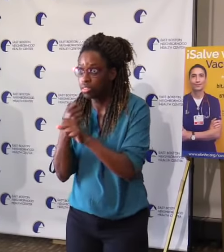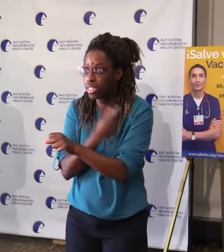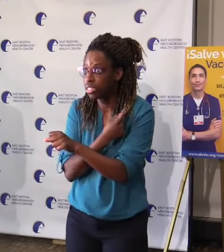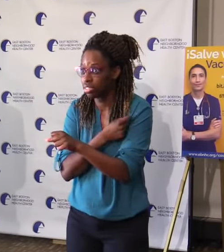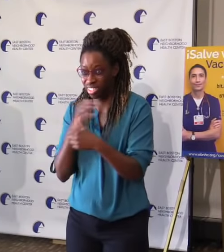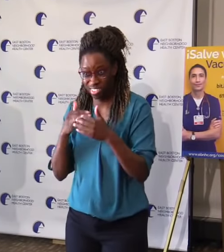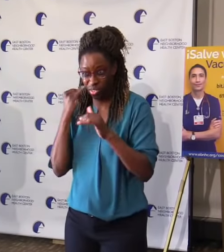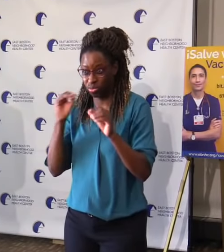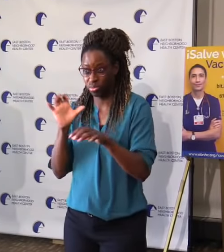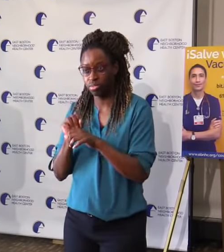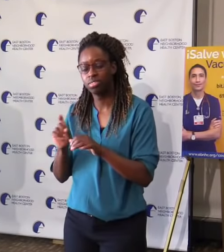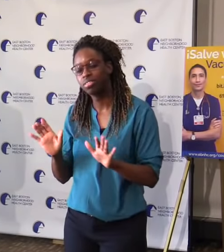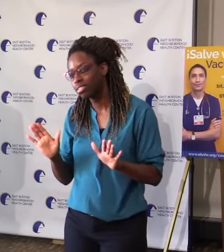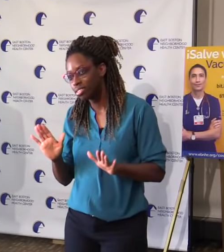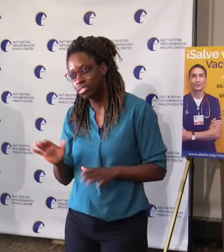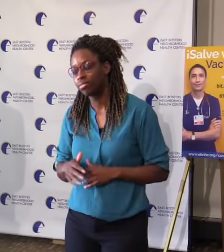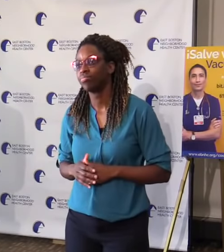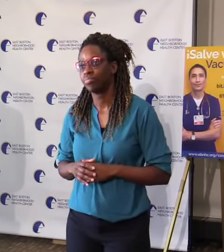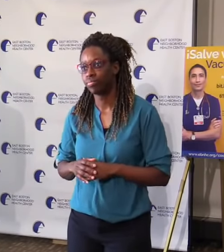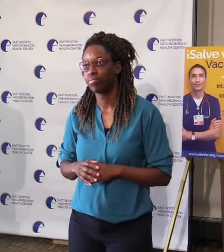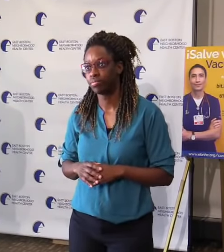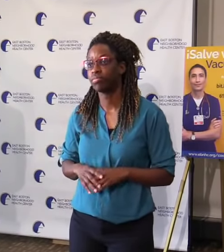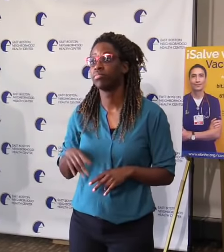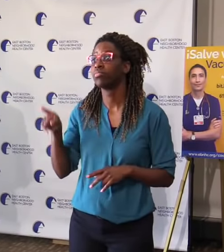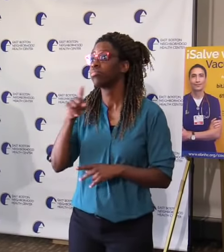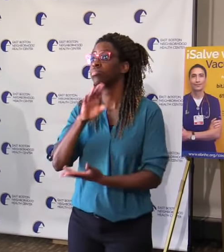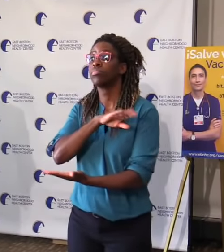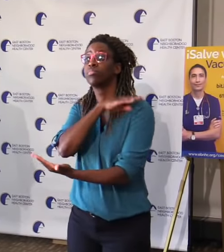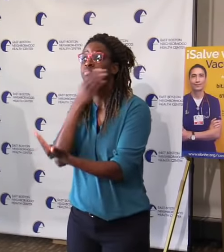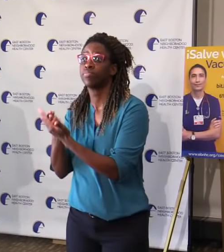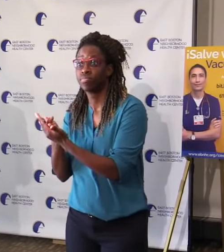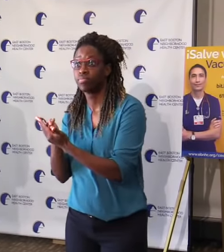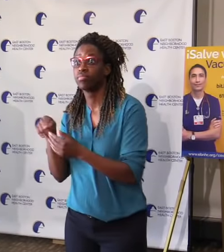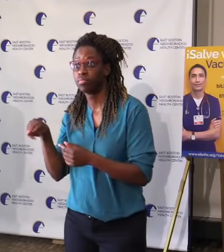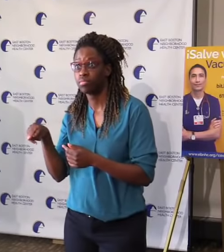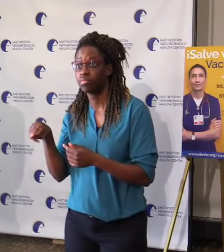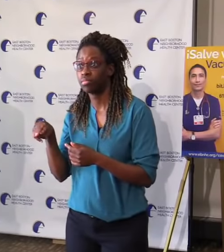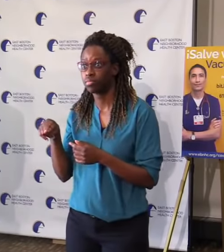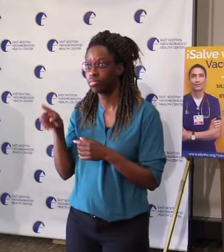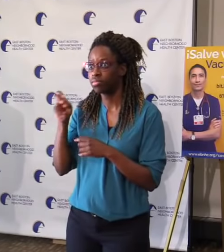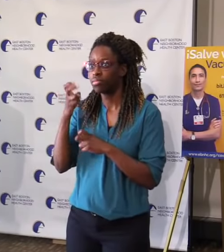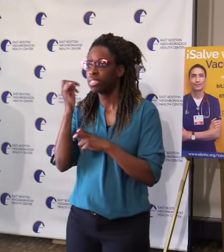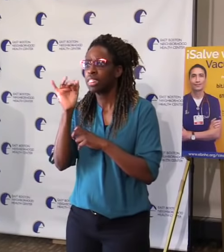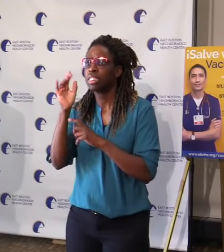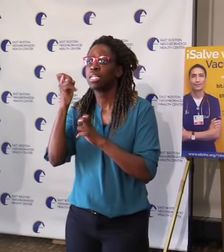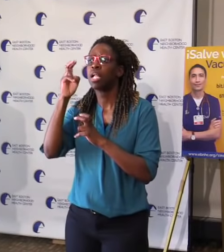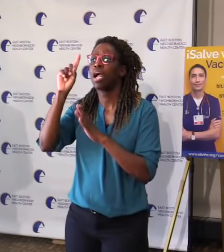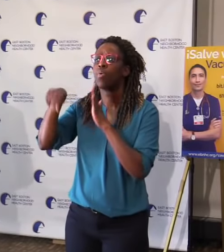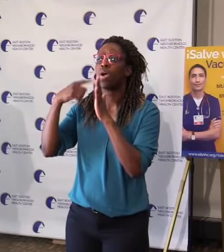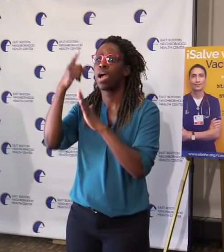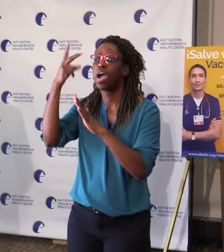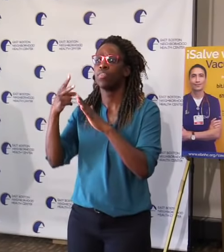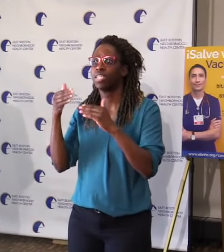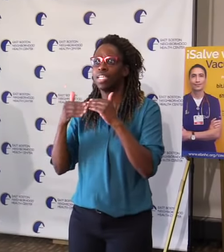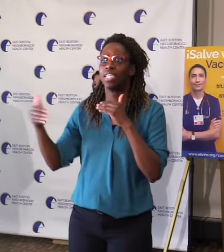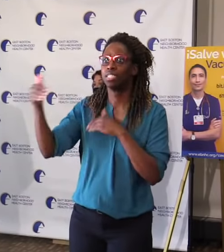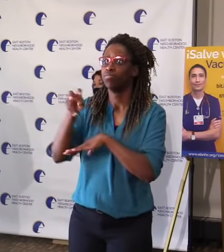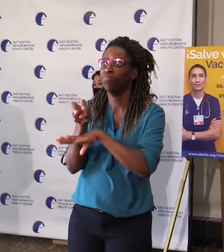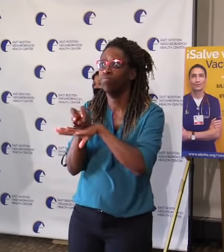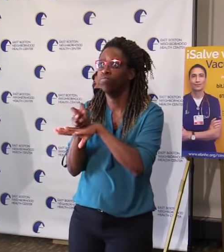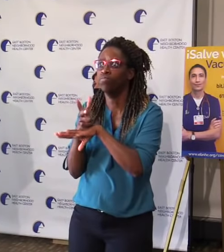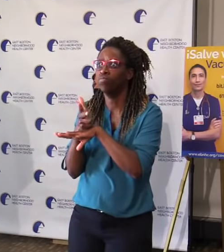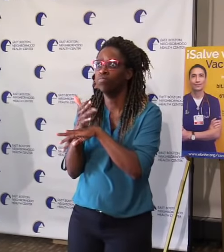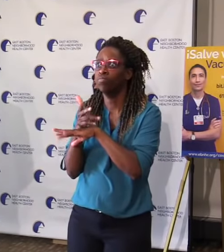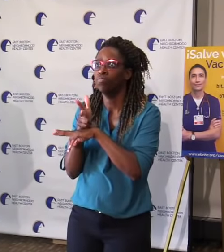minutes, which has happened at a number of these locations, on provider sites as well as mass vac sites, they'll show up 90 minutes